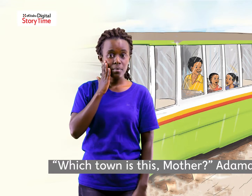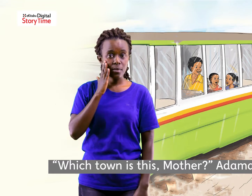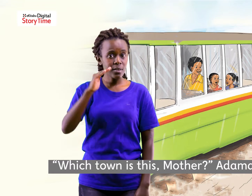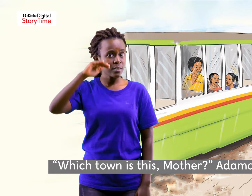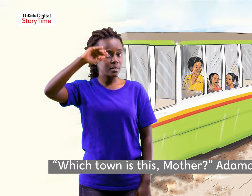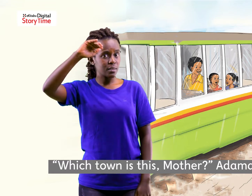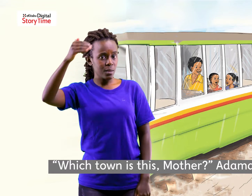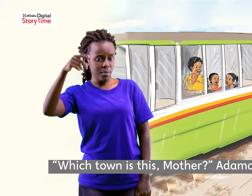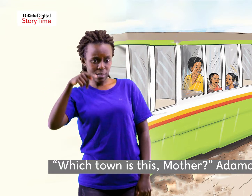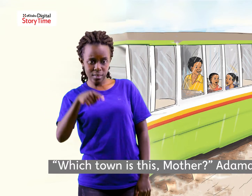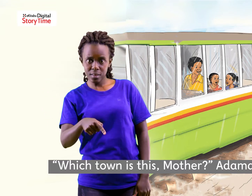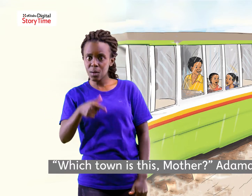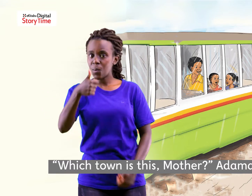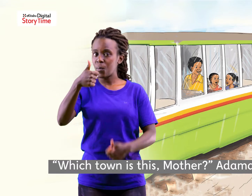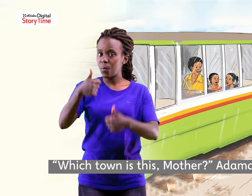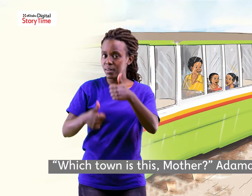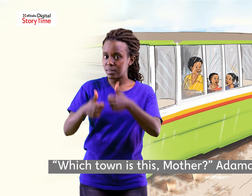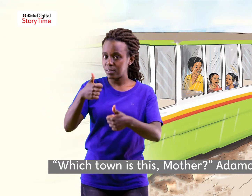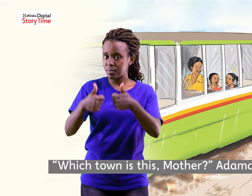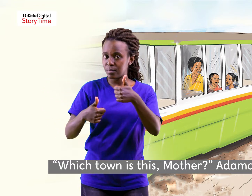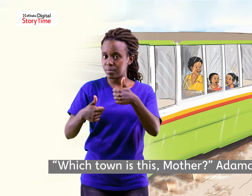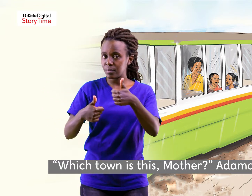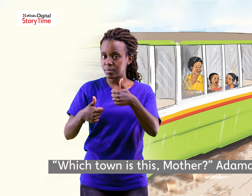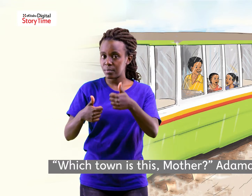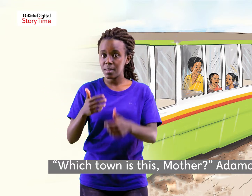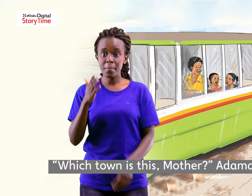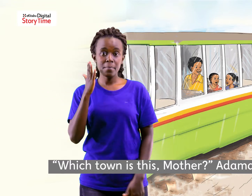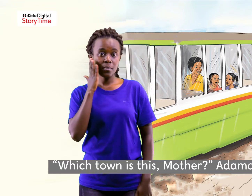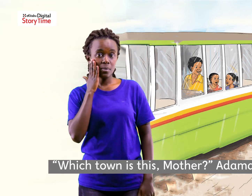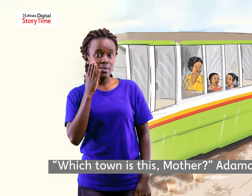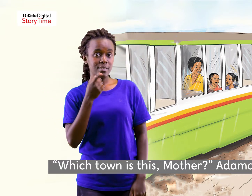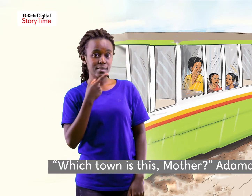Which town is this, Mother? Adama asks.